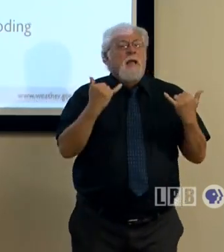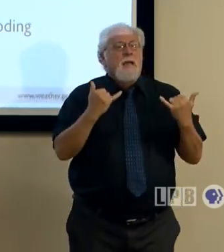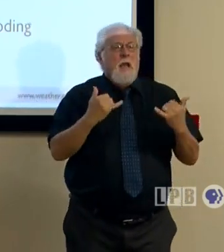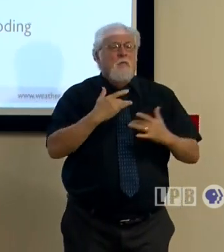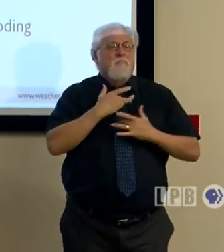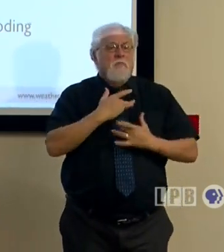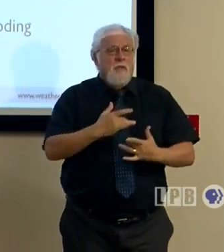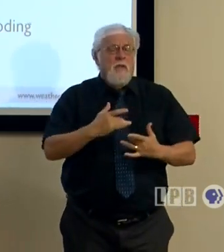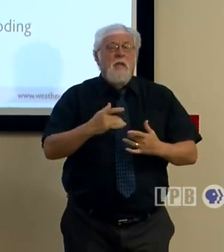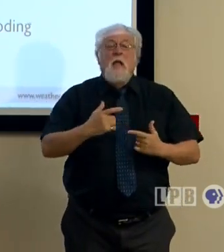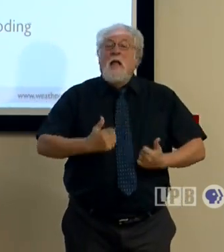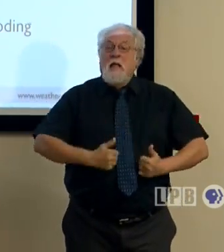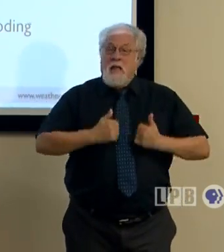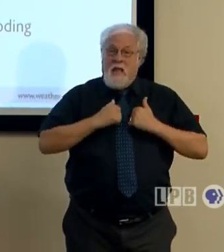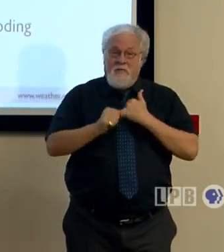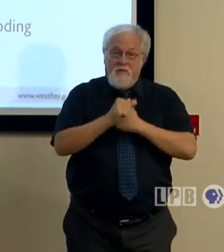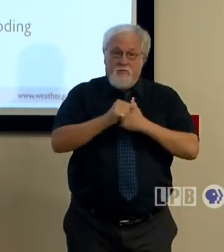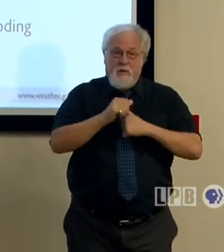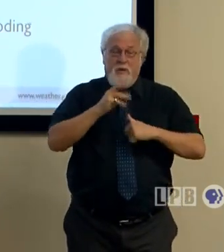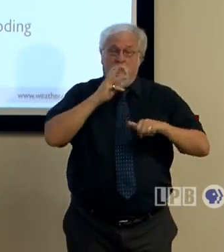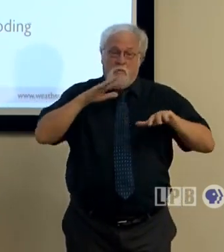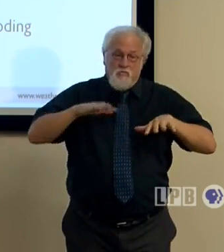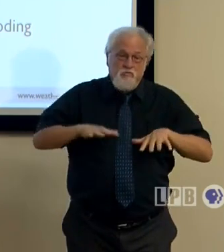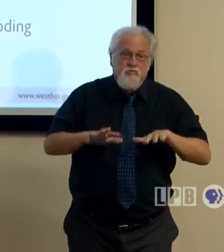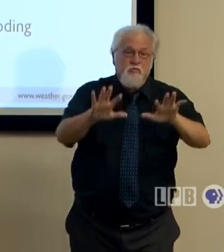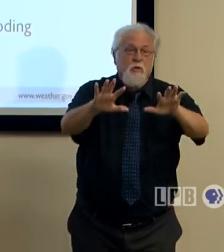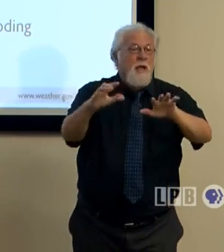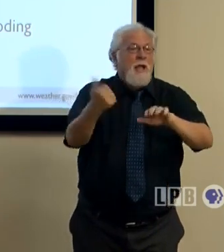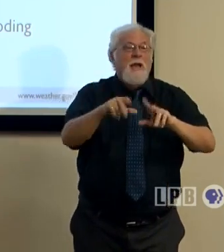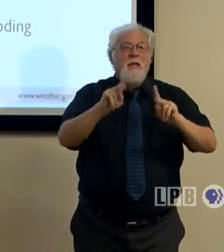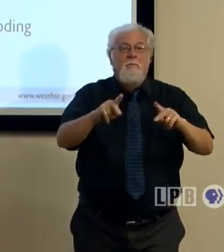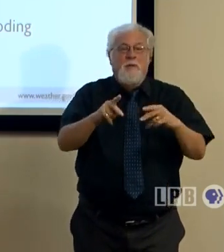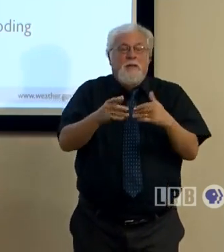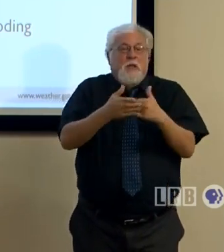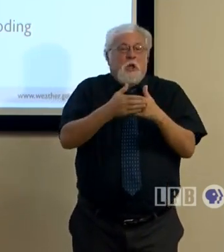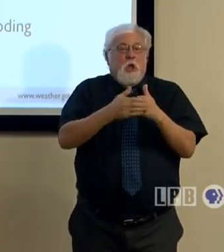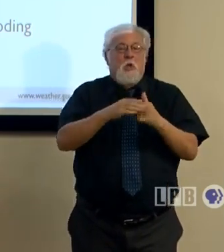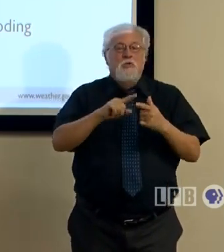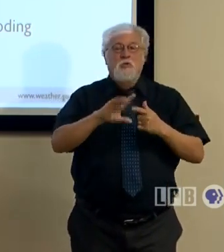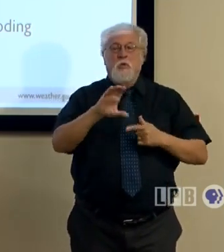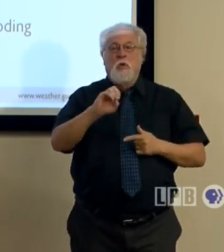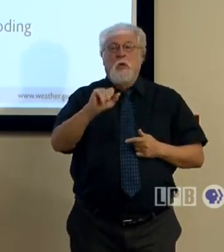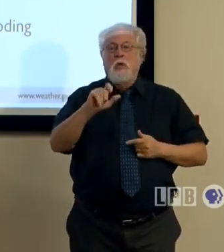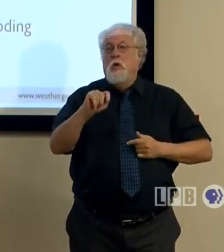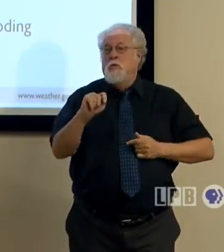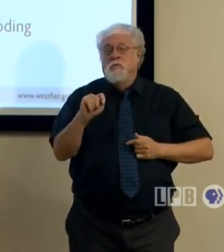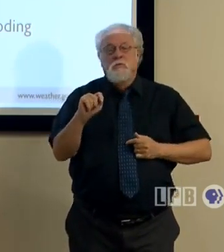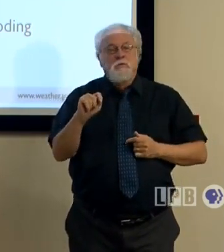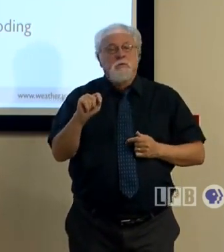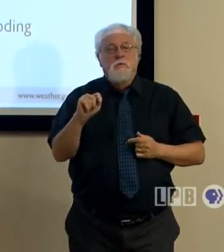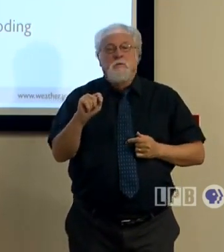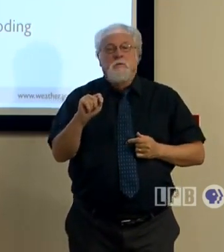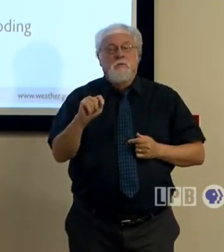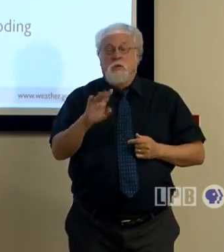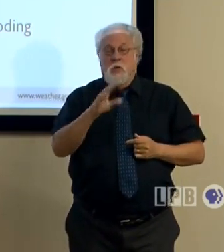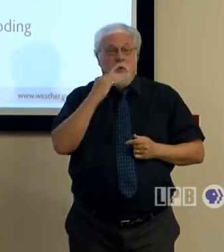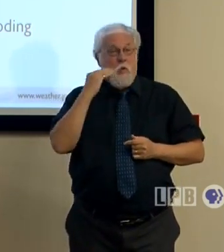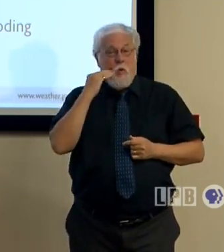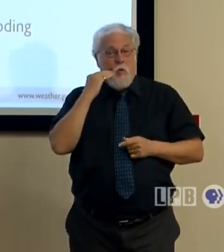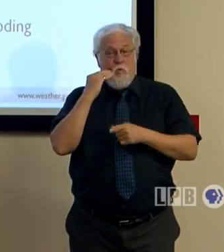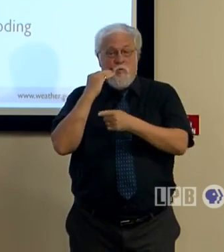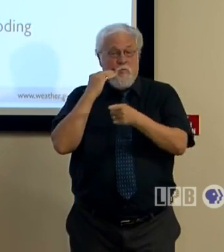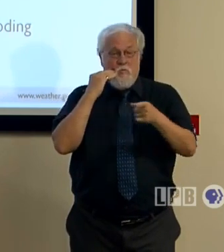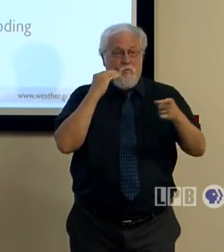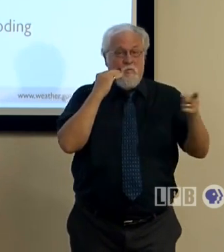the likelihood of life-threatening storm surge. Anyone with interests along the coast who don't have their homes or